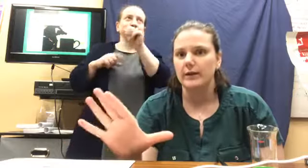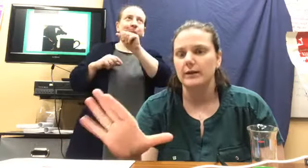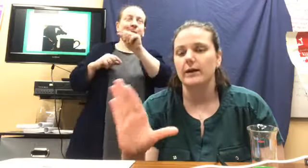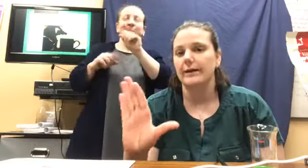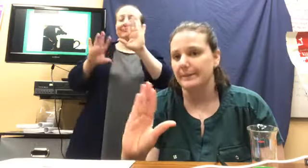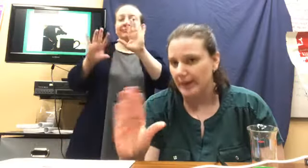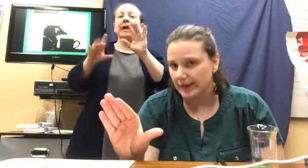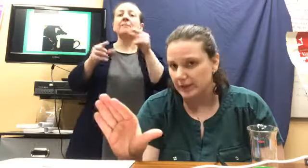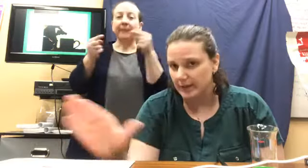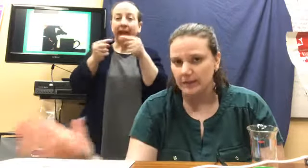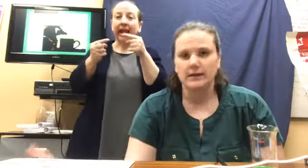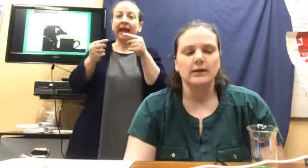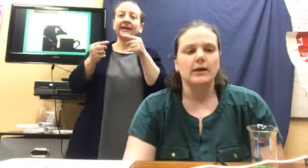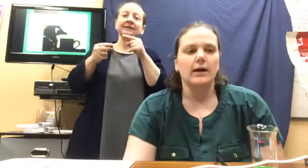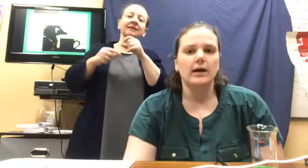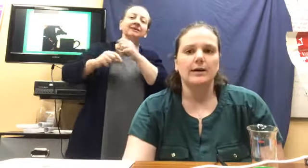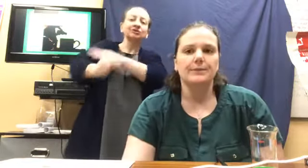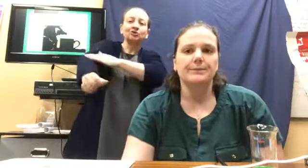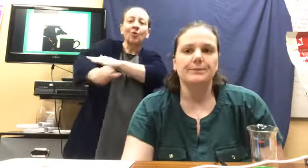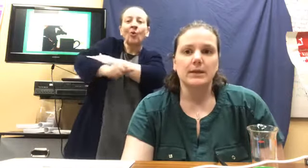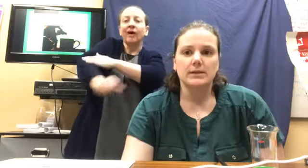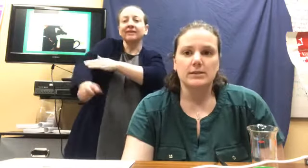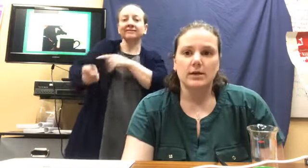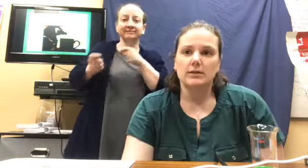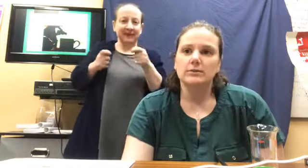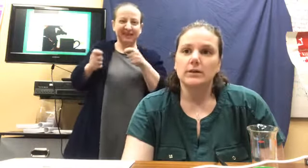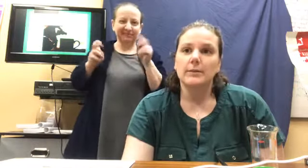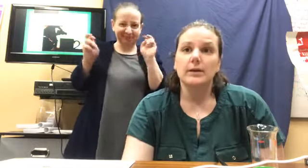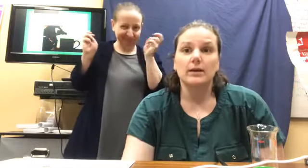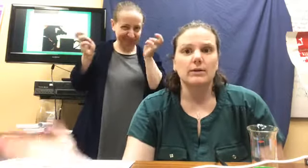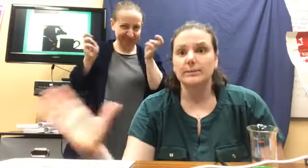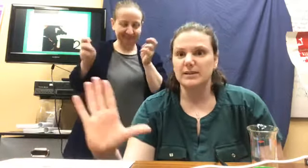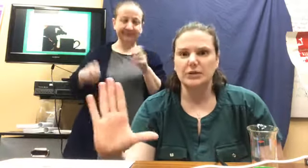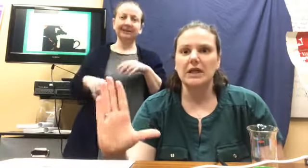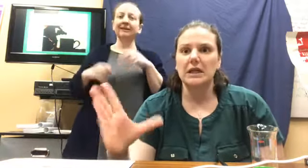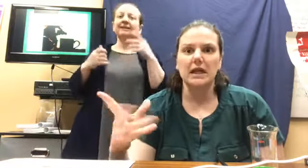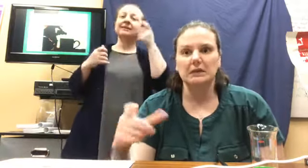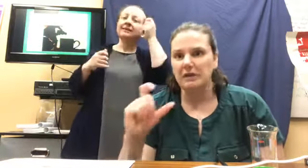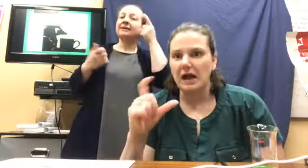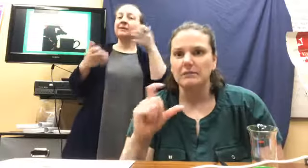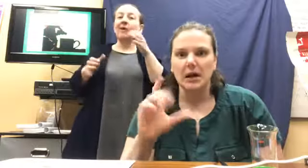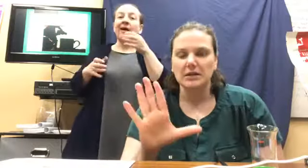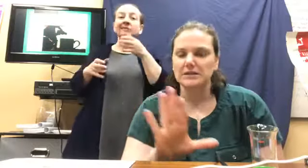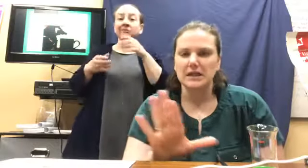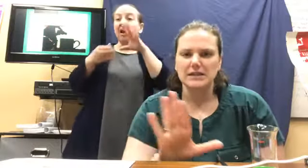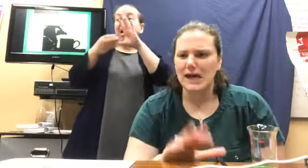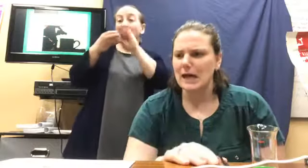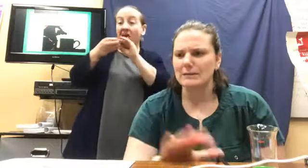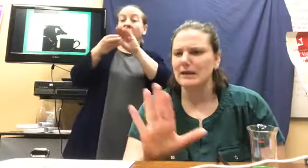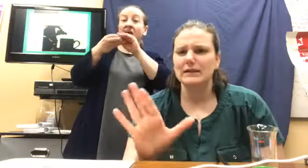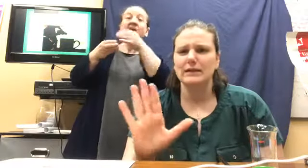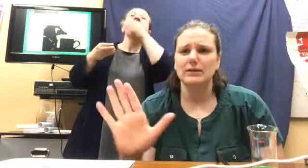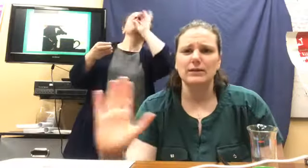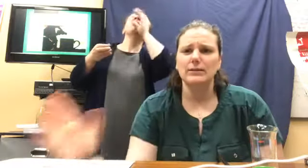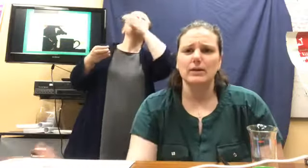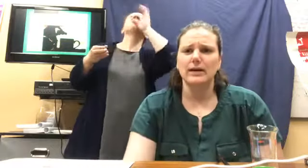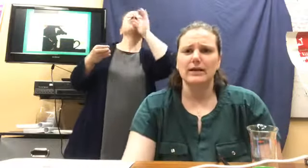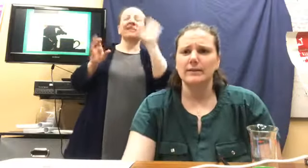management. Um, so, but you don't want to be drinking like five bottles at a time that, you know, we won't recommend